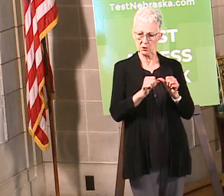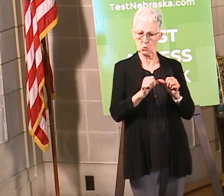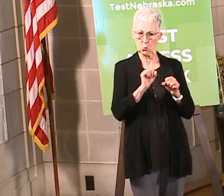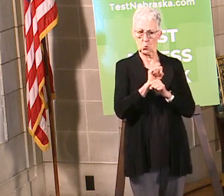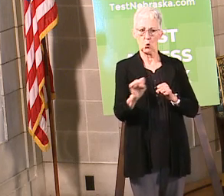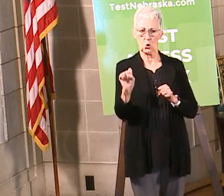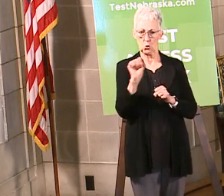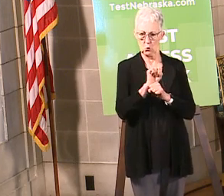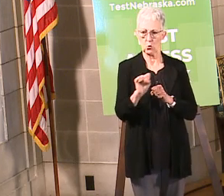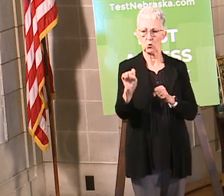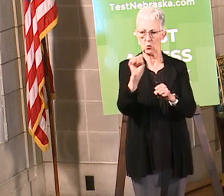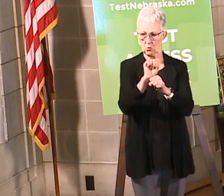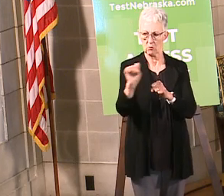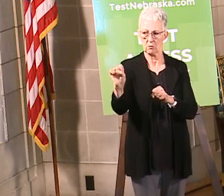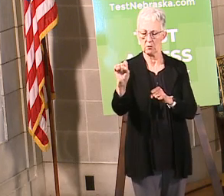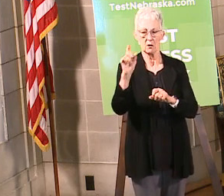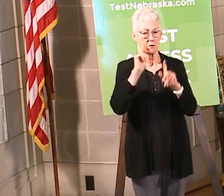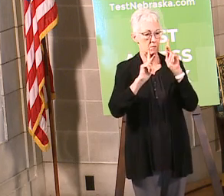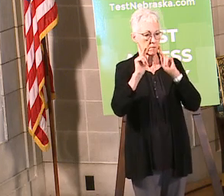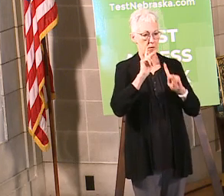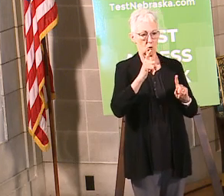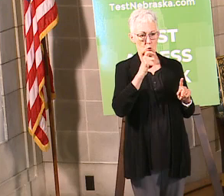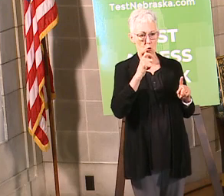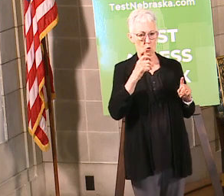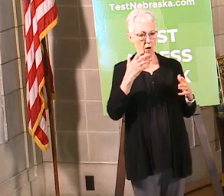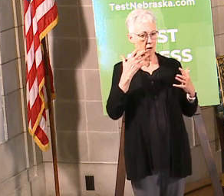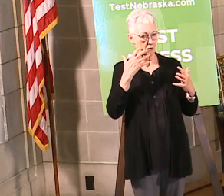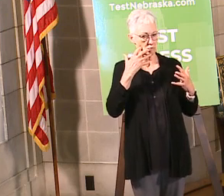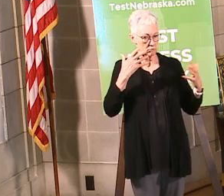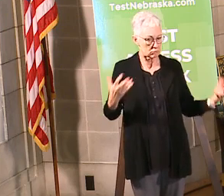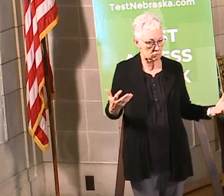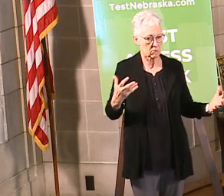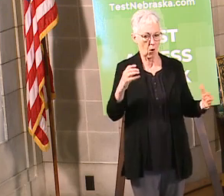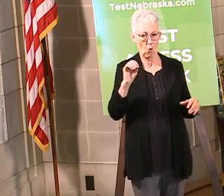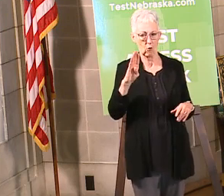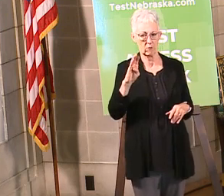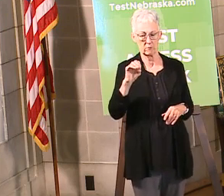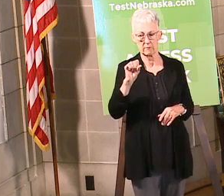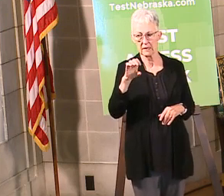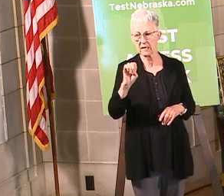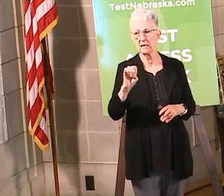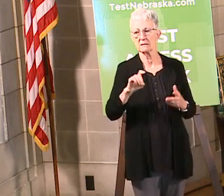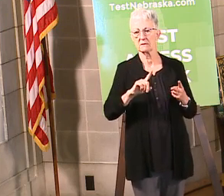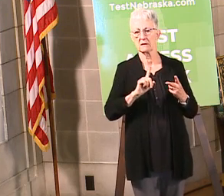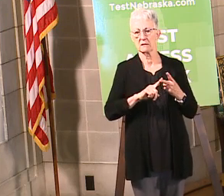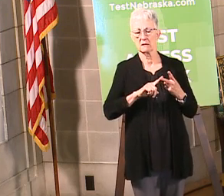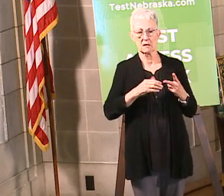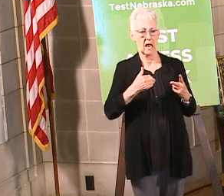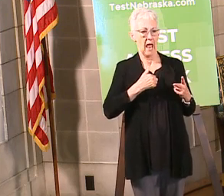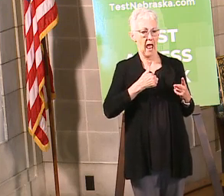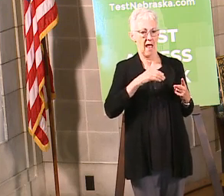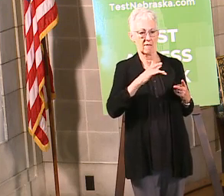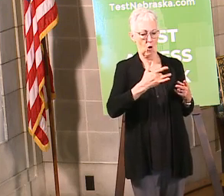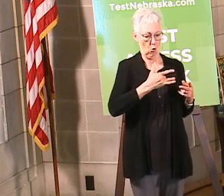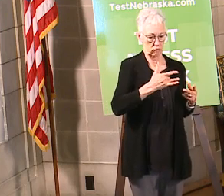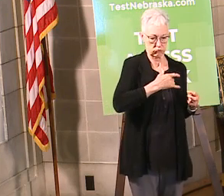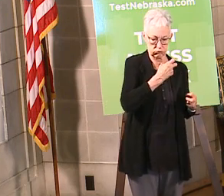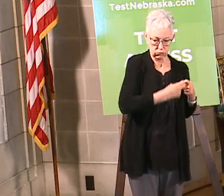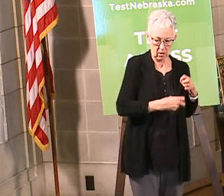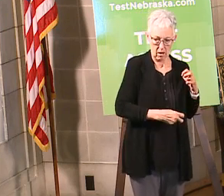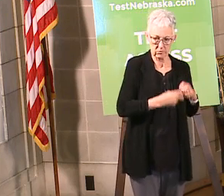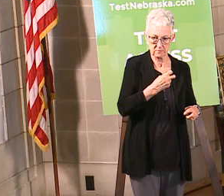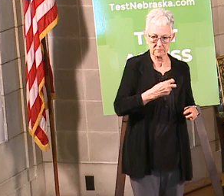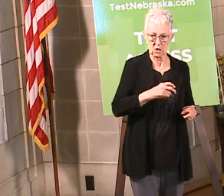obese or have pulmonary issues it's all about lung capacity your lungs can only oxygenate and